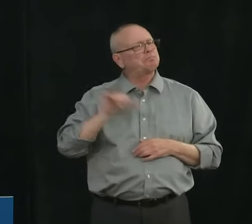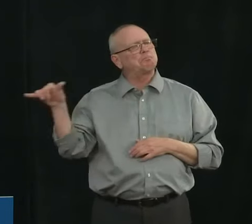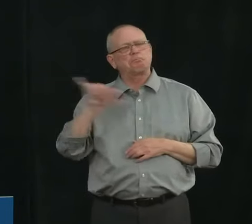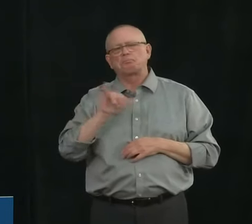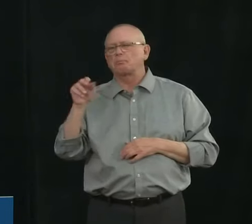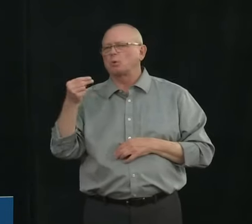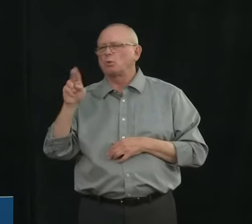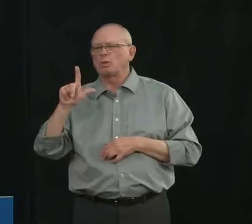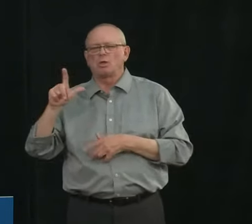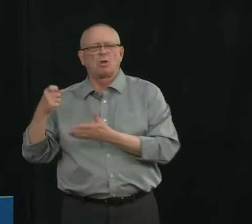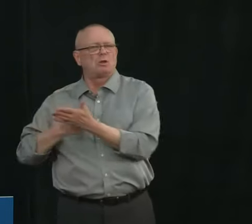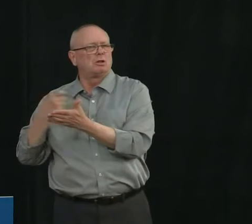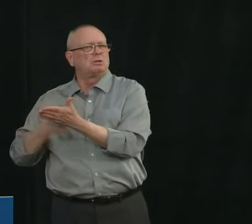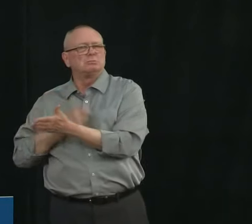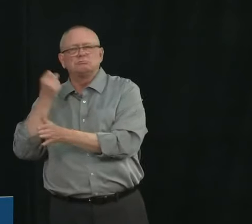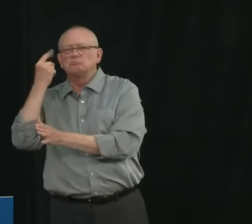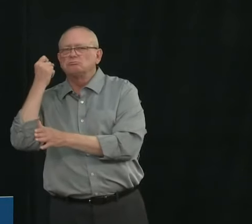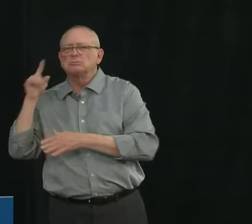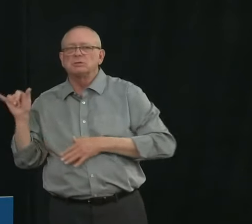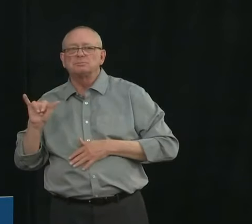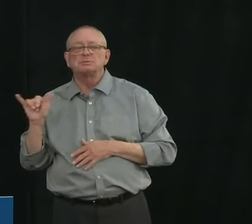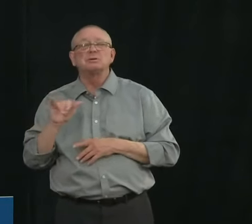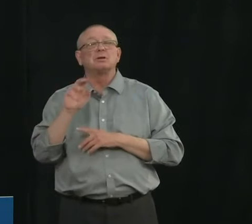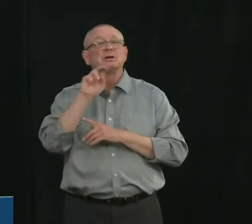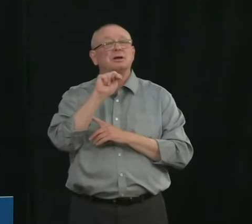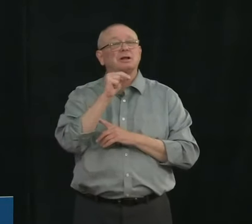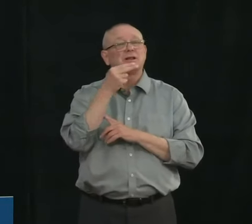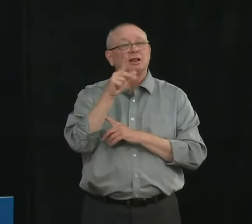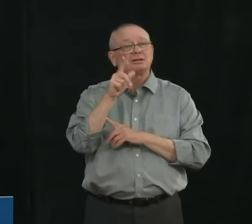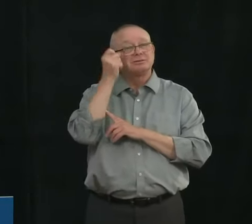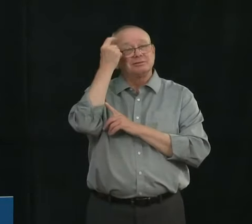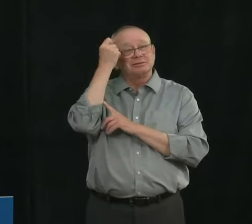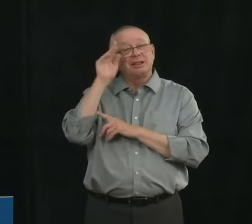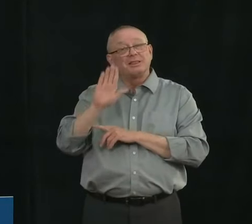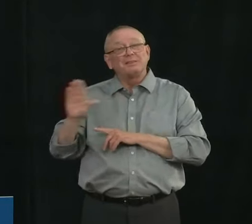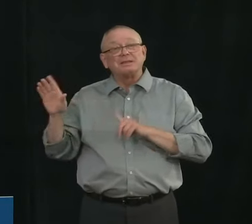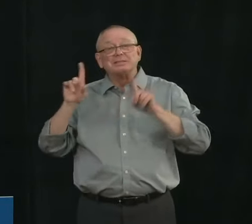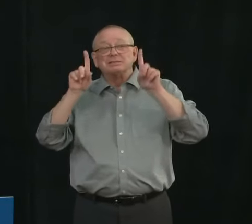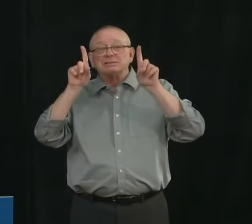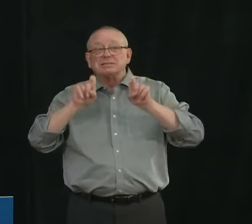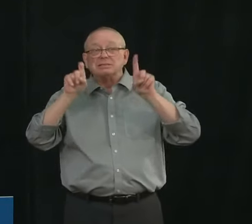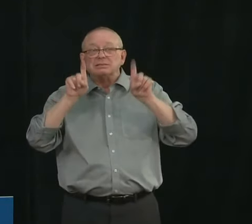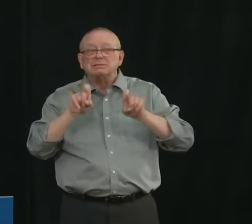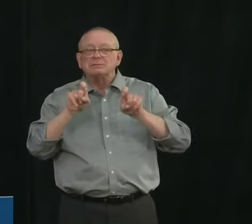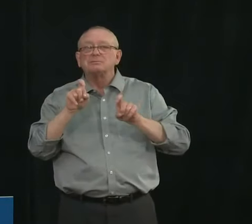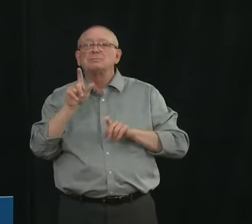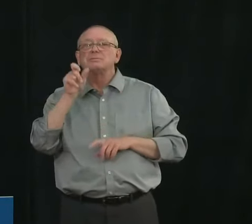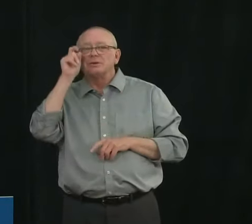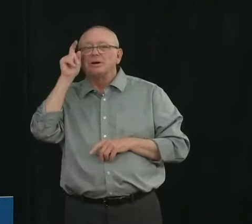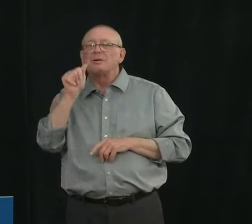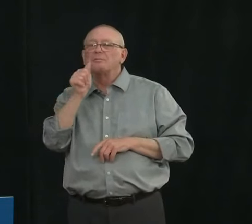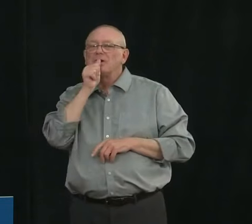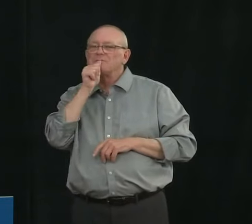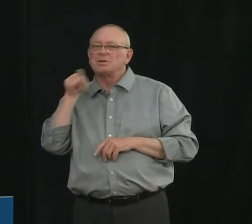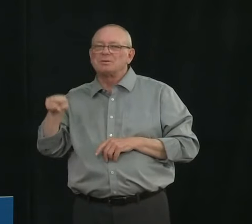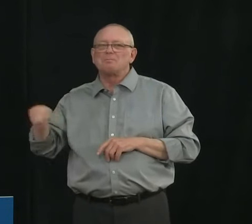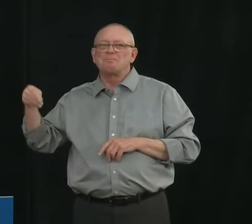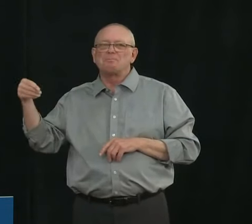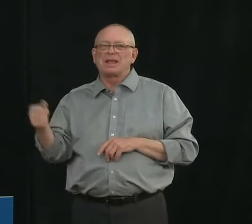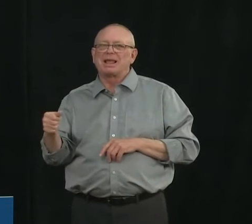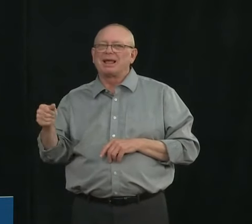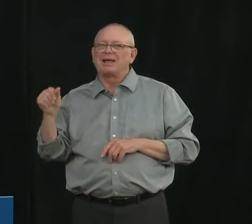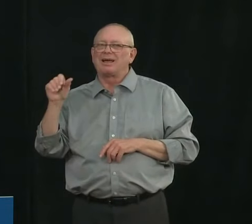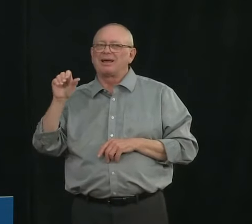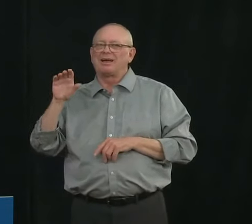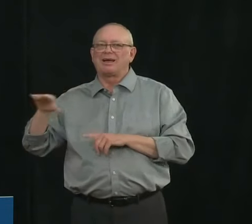planned for the nhl was through private pay options and so there was never intended to be a differential uh public access to